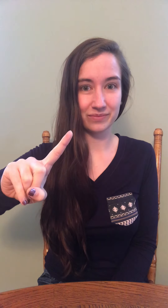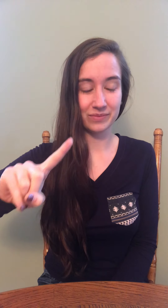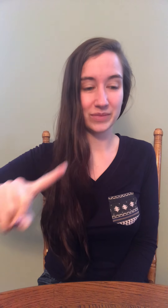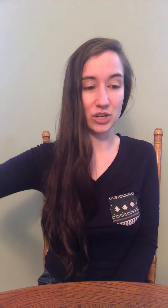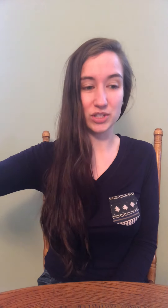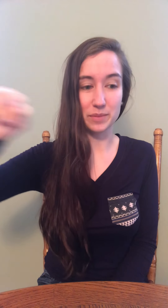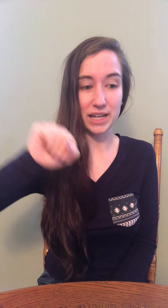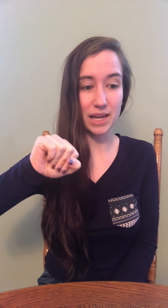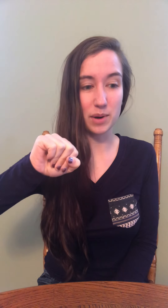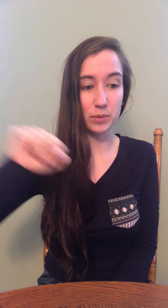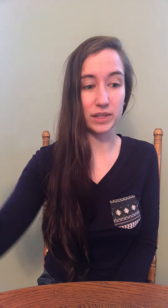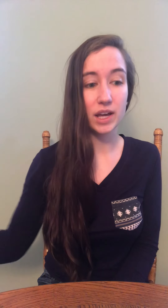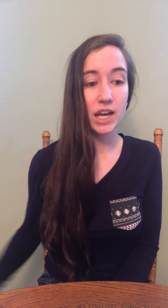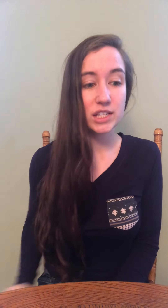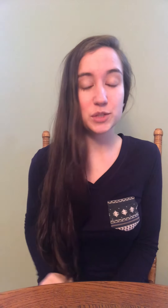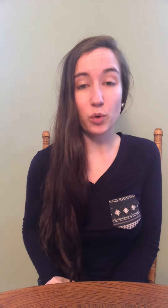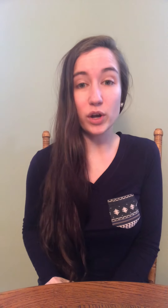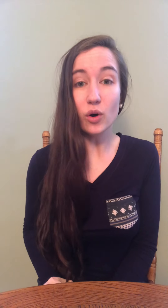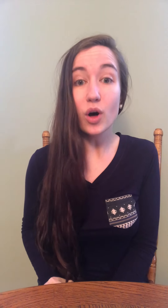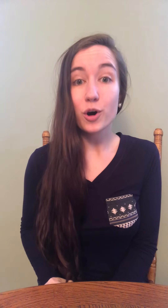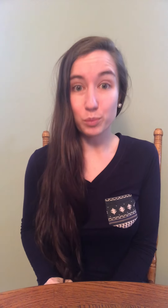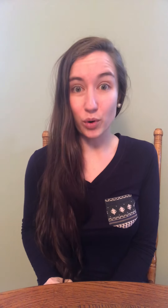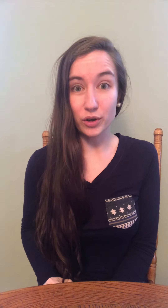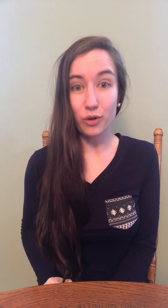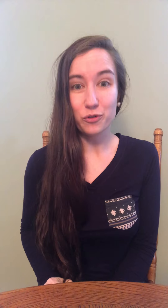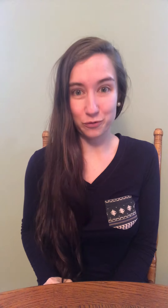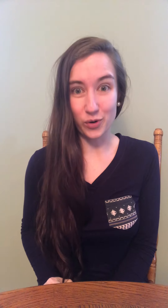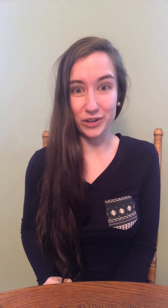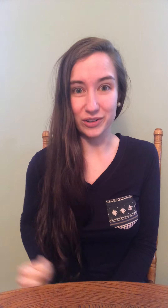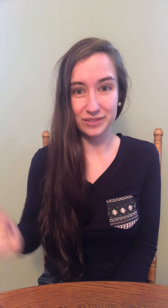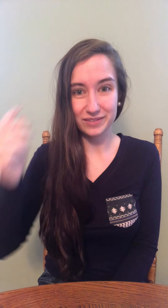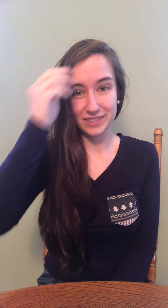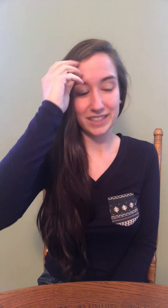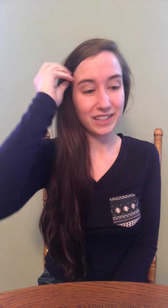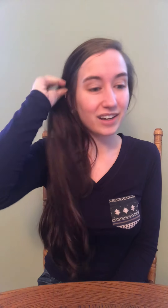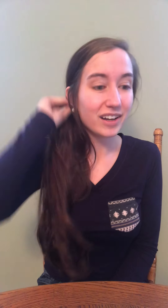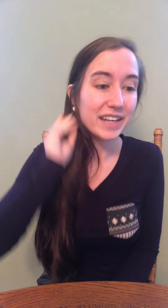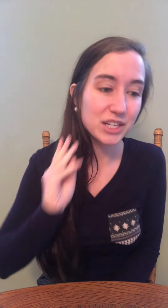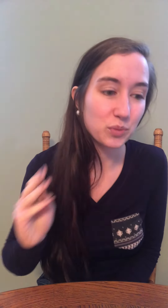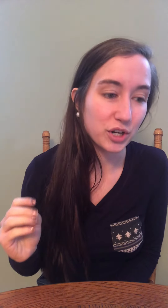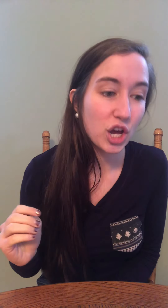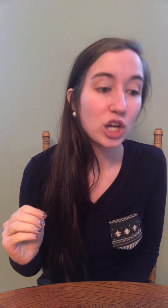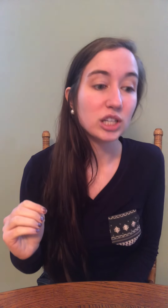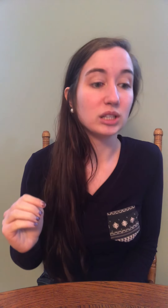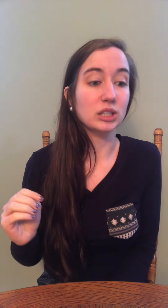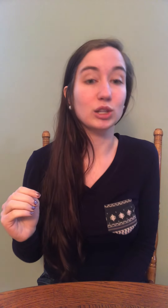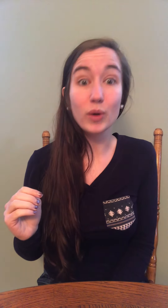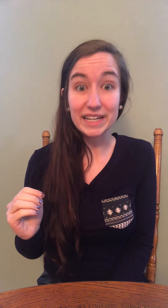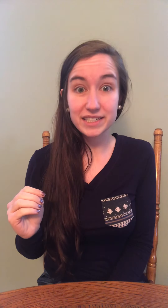Here's something I came up with. Spoil, boil, foil. Next word. Loint.